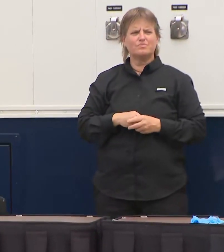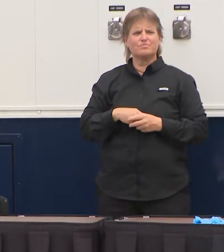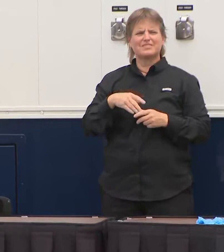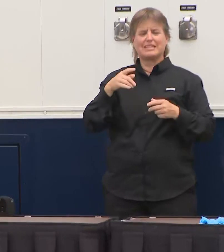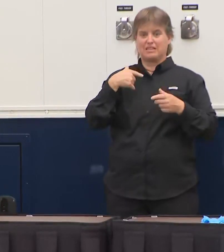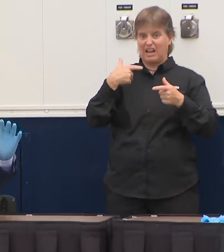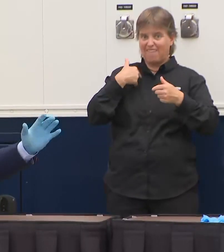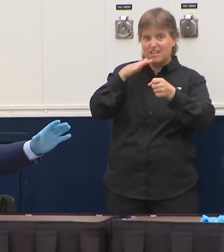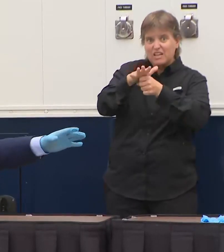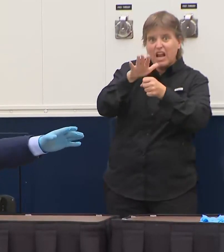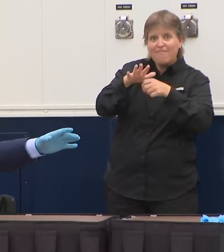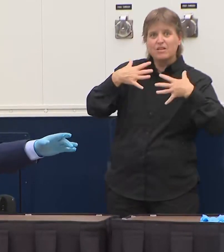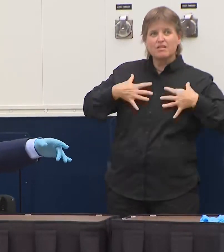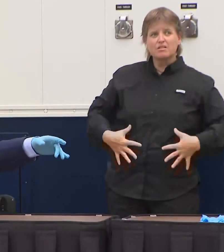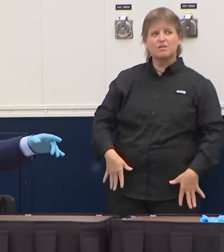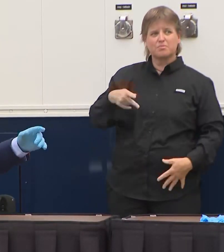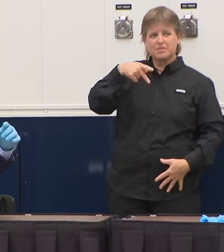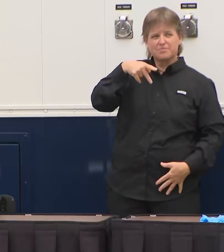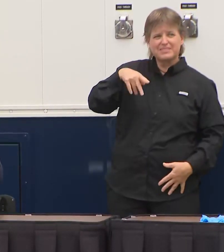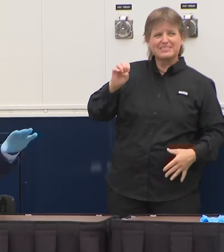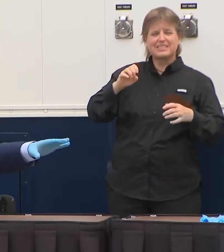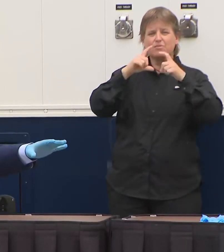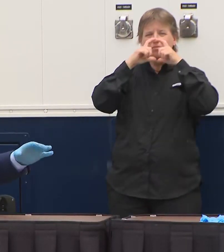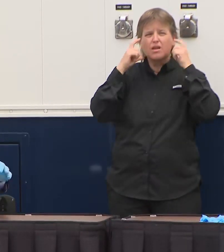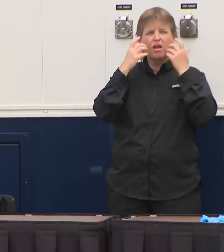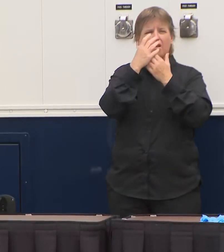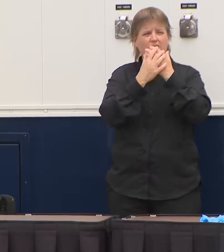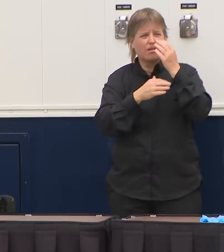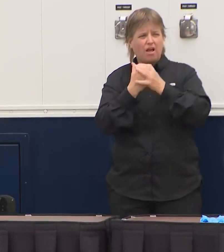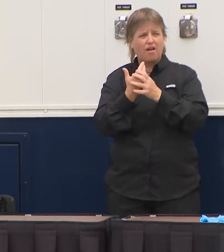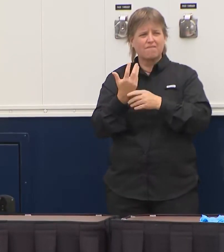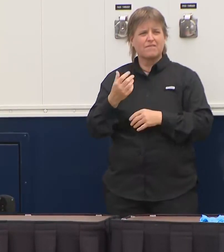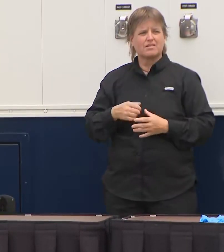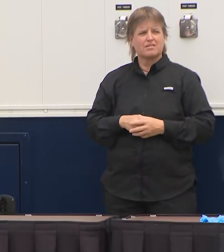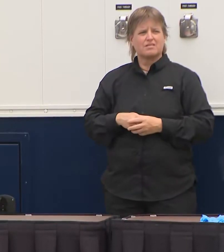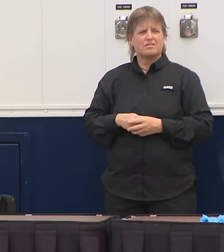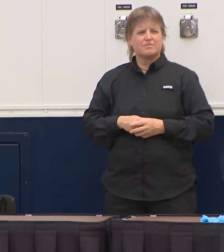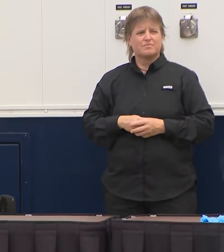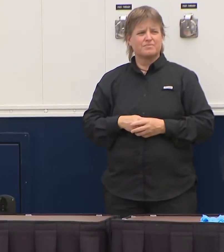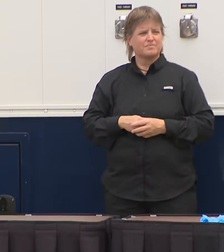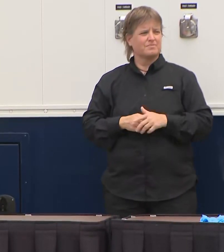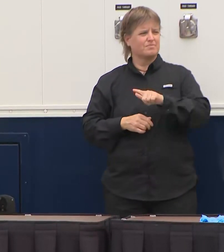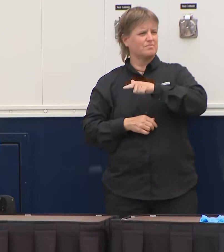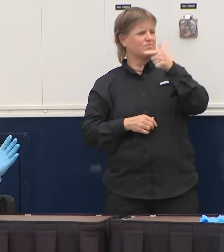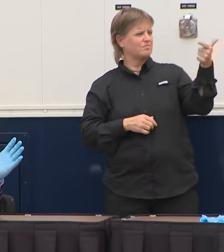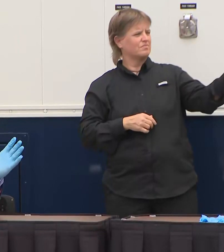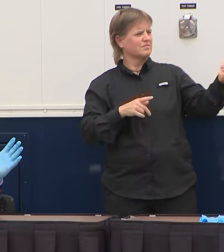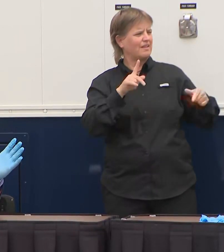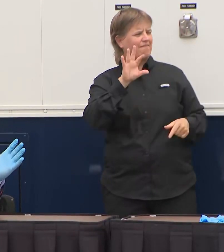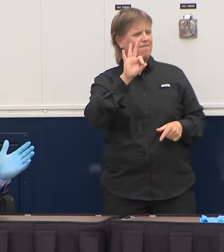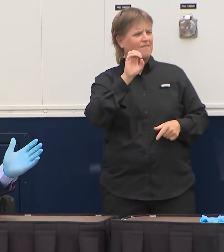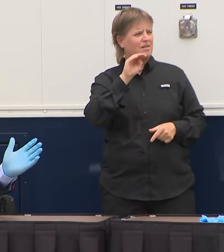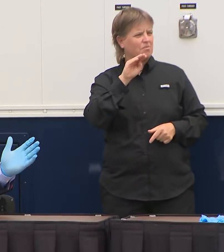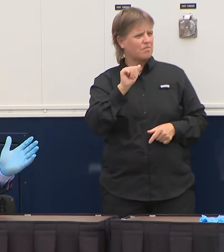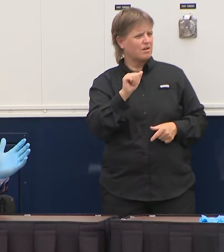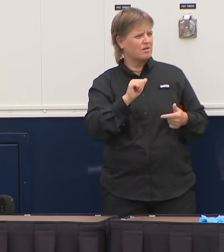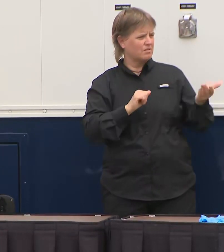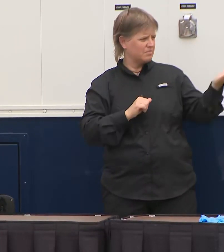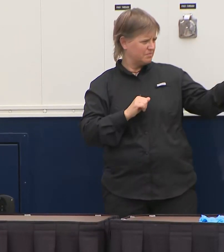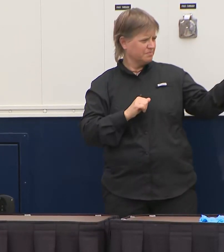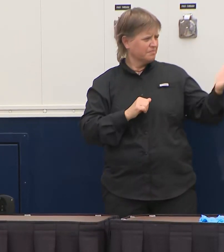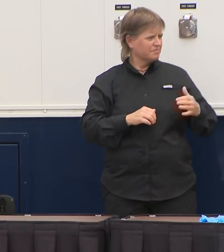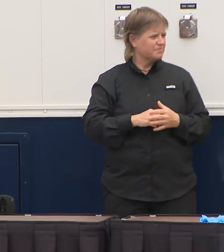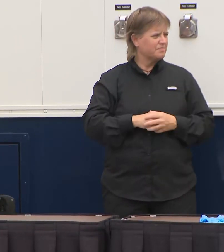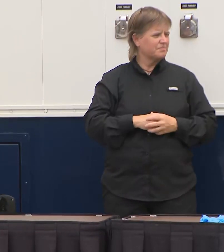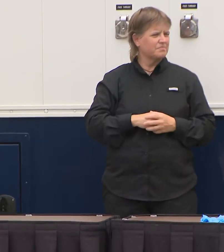So the state, so I'll let Jared speak to kind of what we've distributed for protective gear. And we, like I said, they've distributed over 3